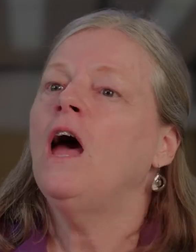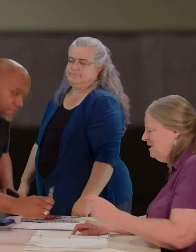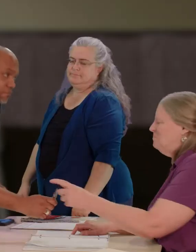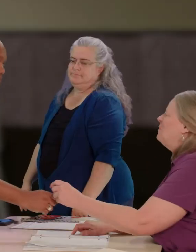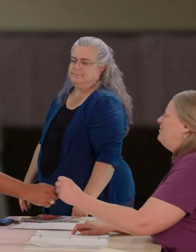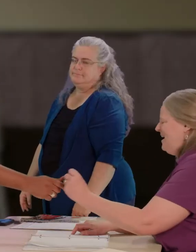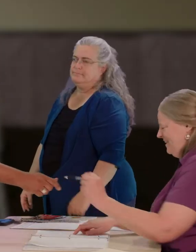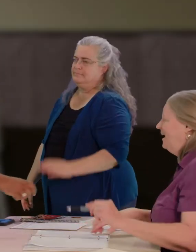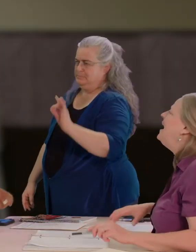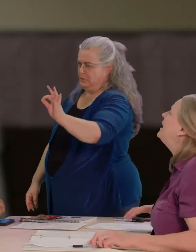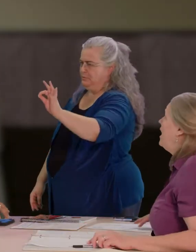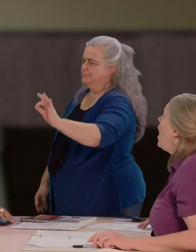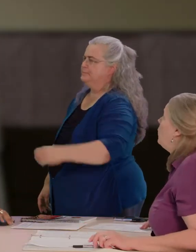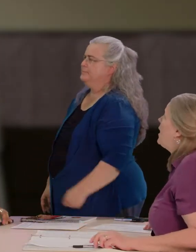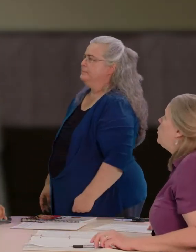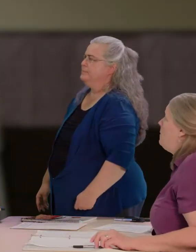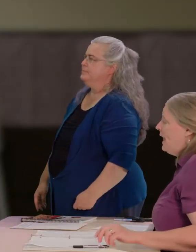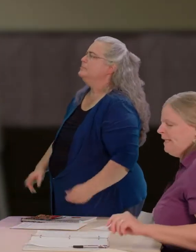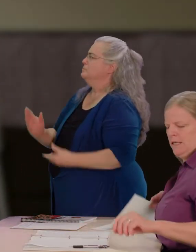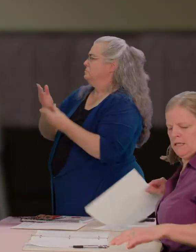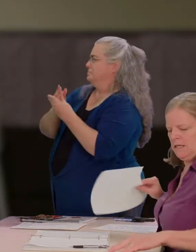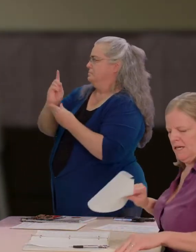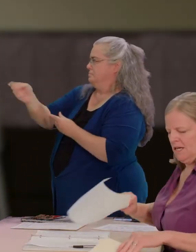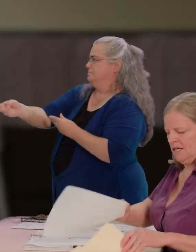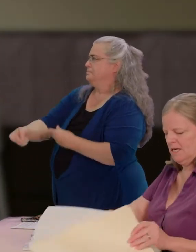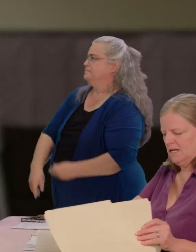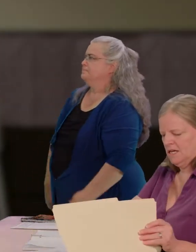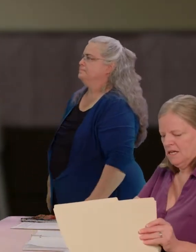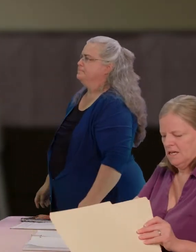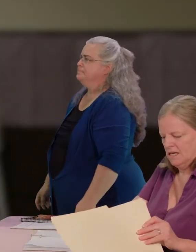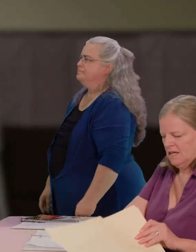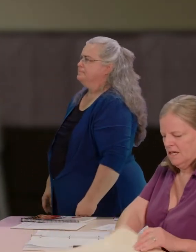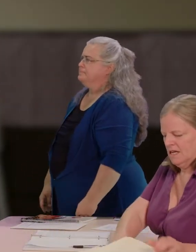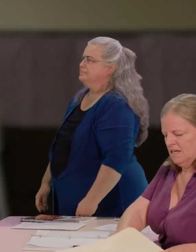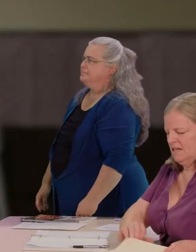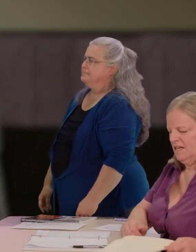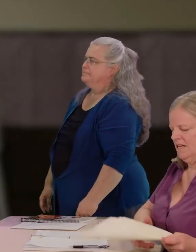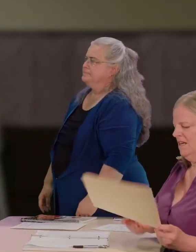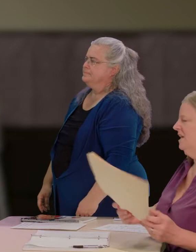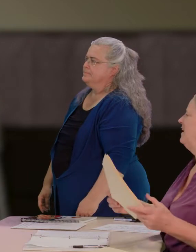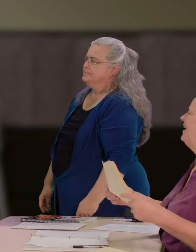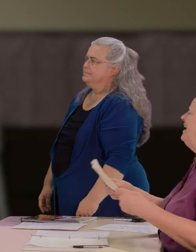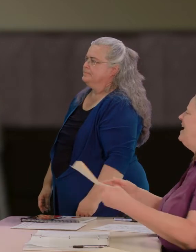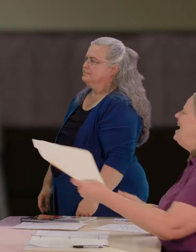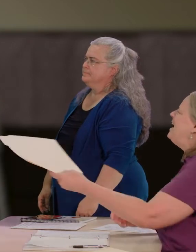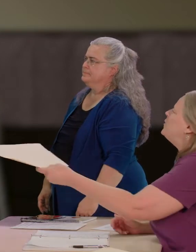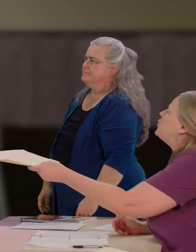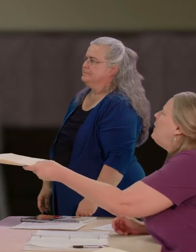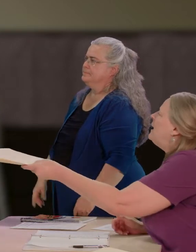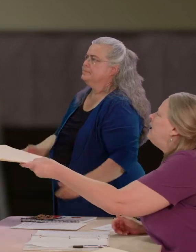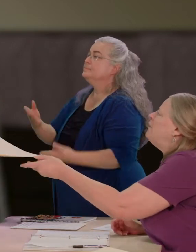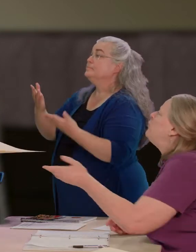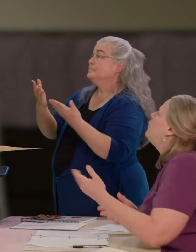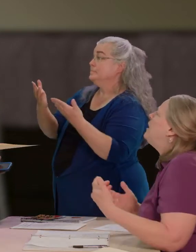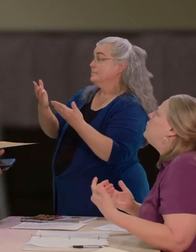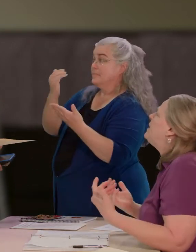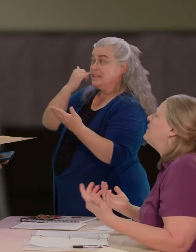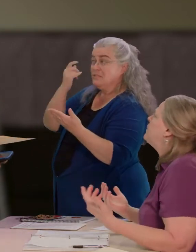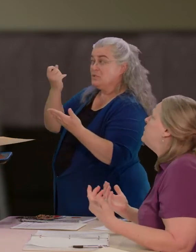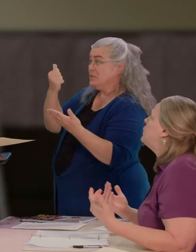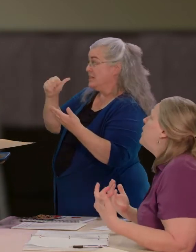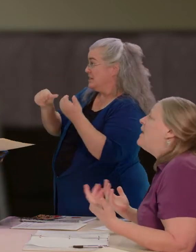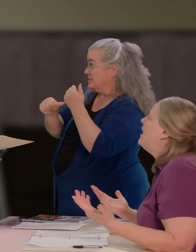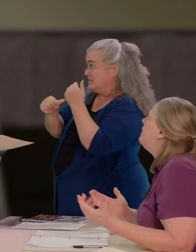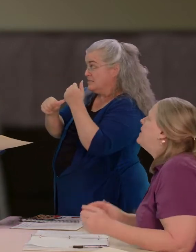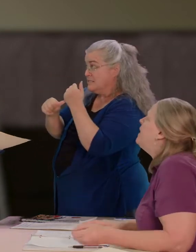not to the companion or interpreter. Do not shout. Shouting is unprofessional and makes it harder for the voter to understand what you are